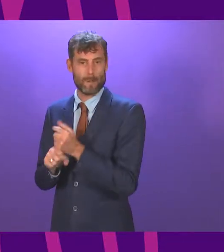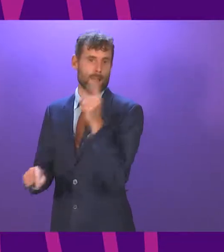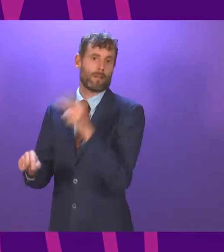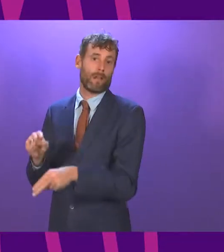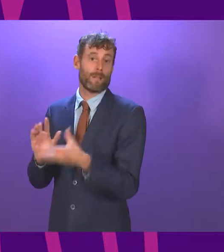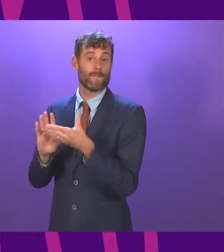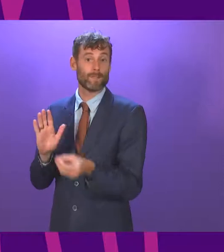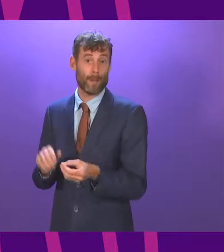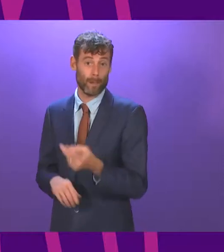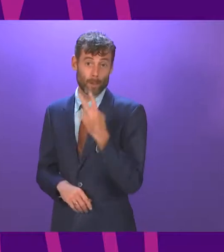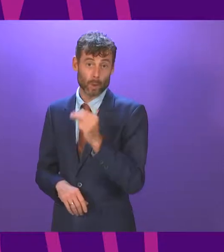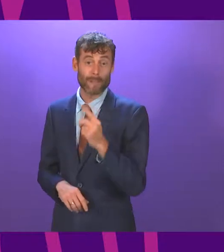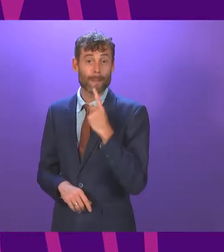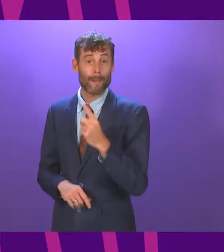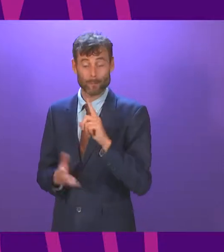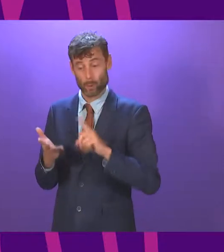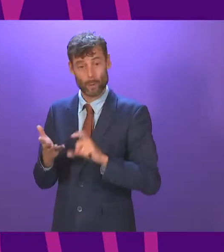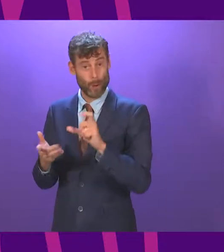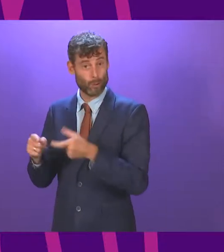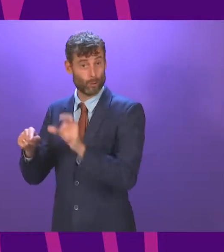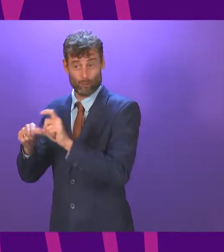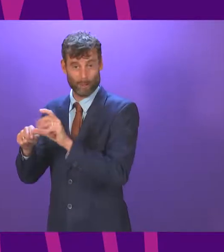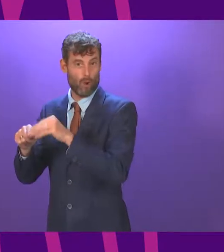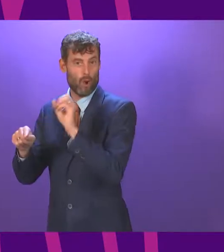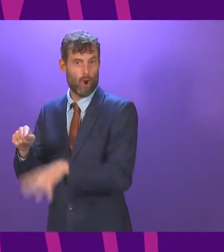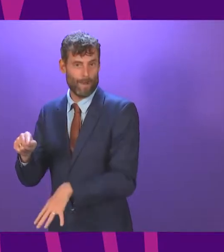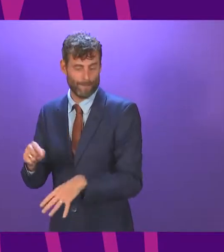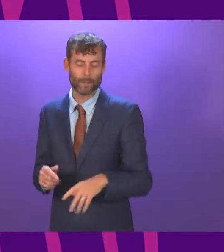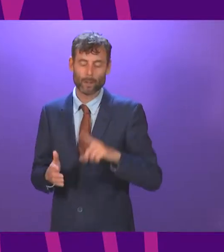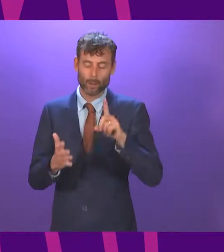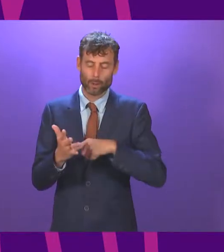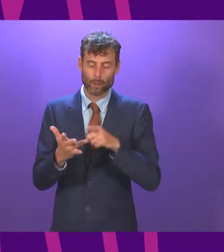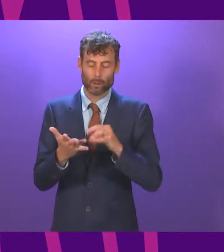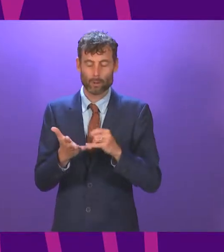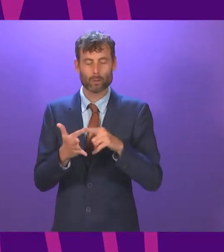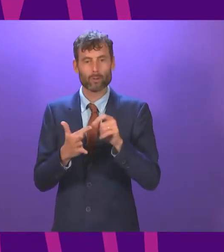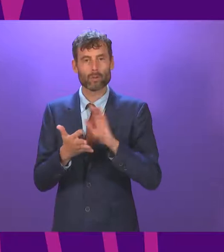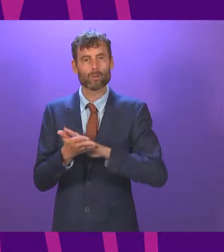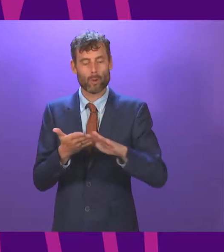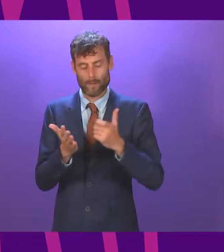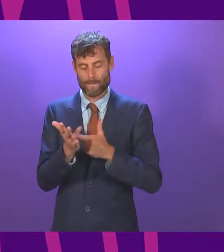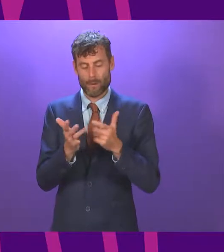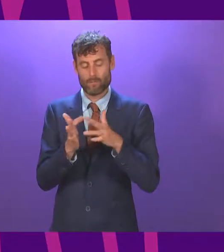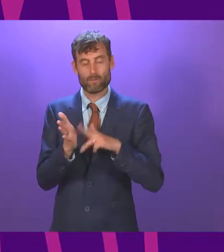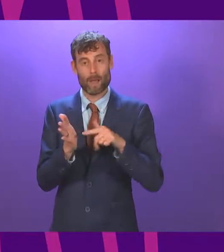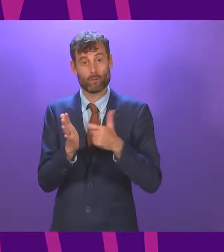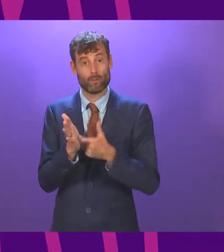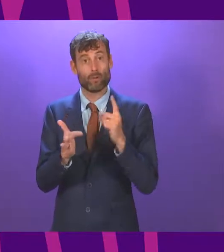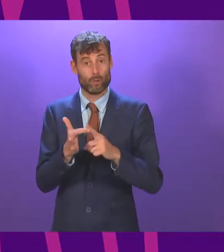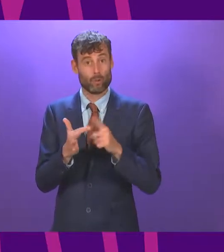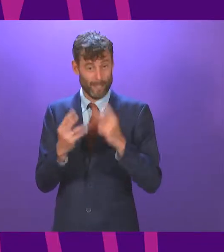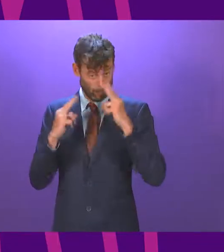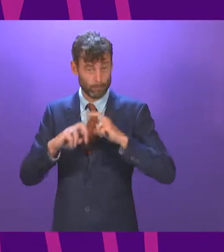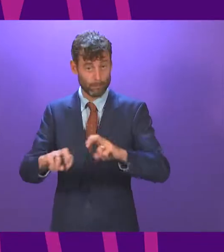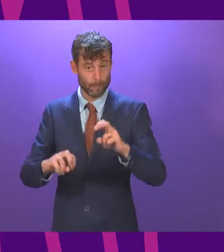Roundtree Foundation has warned that millions of households will face an income loss equivalent to £1,040 a year. But